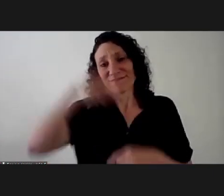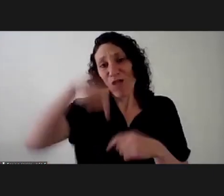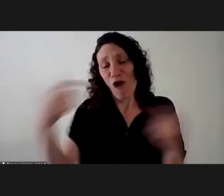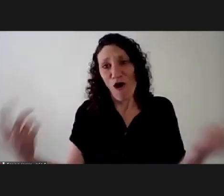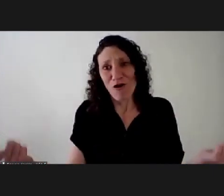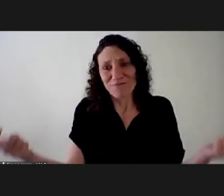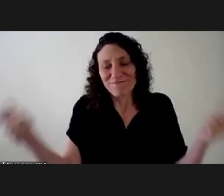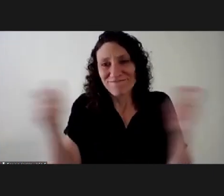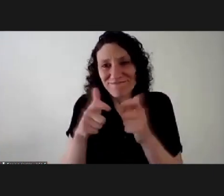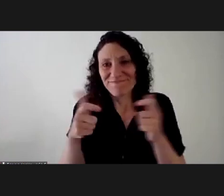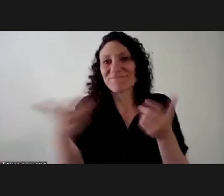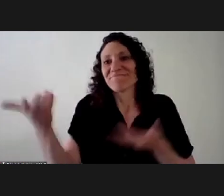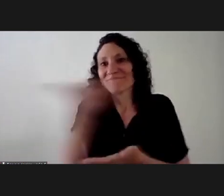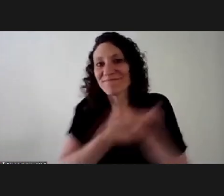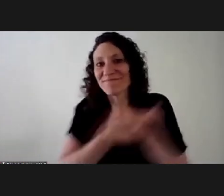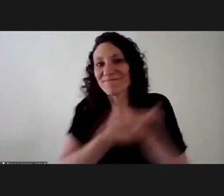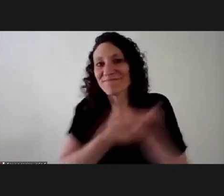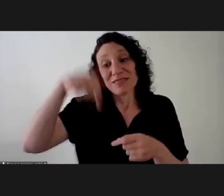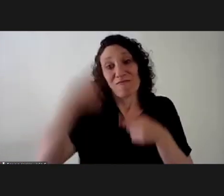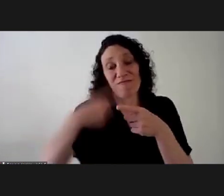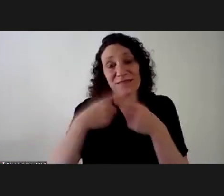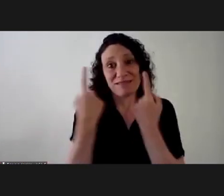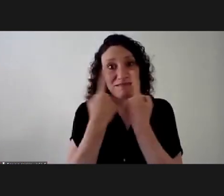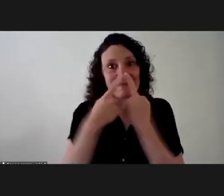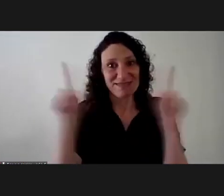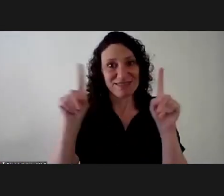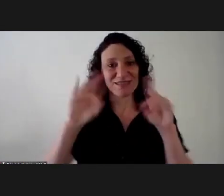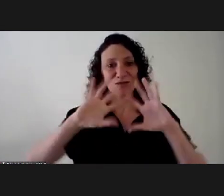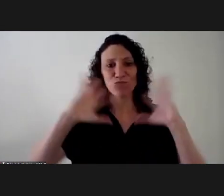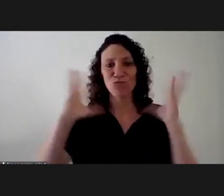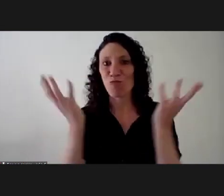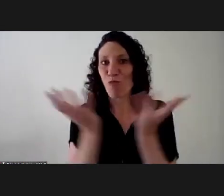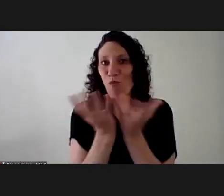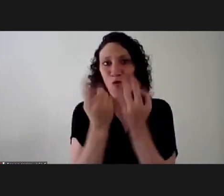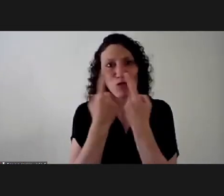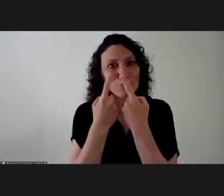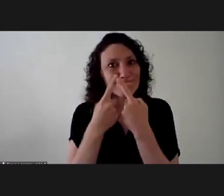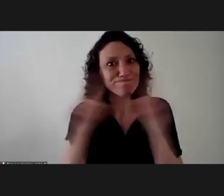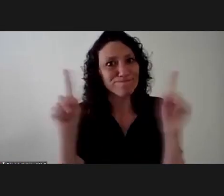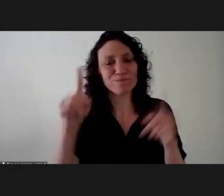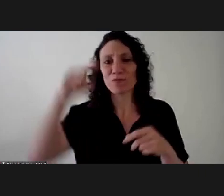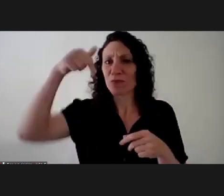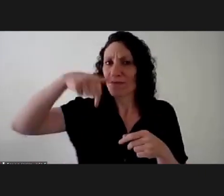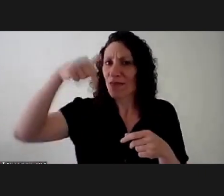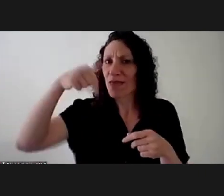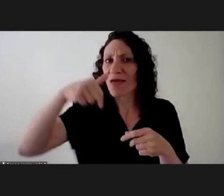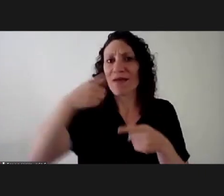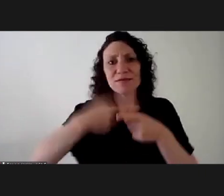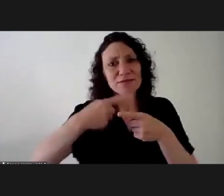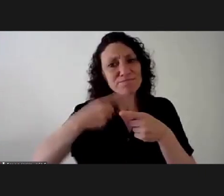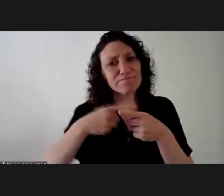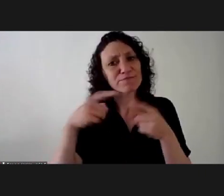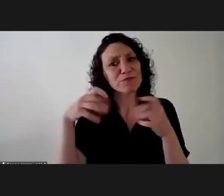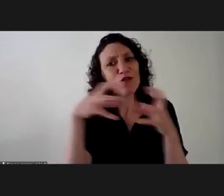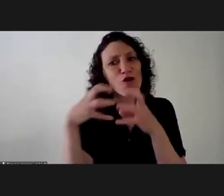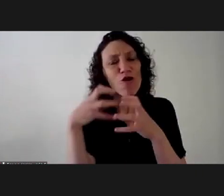today without a doubt this is a very different festival it is a different world actually and this is a festival